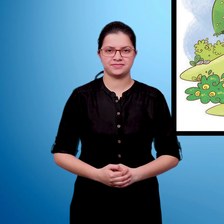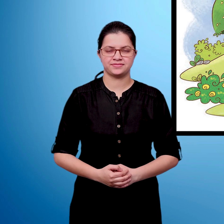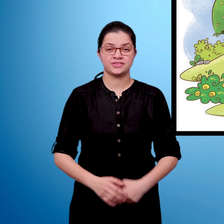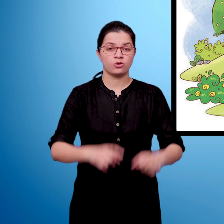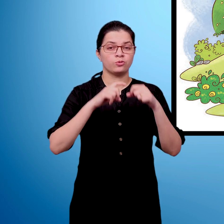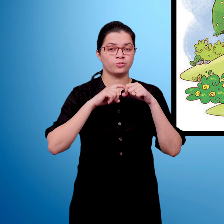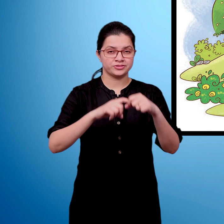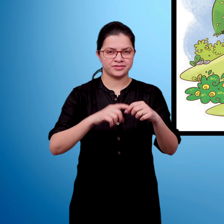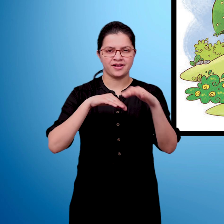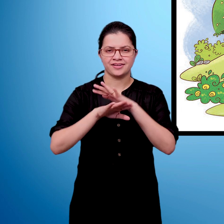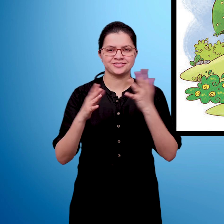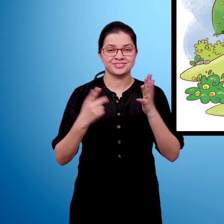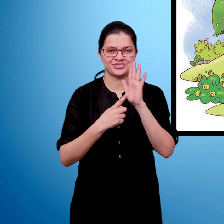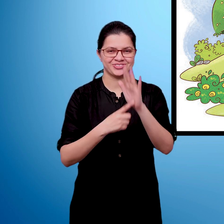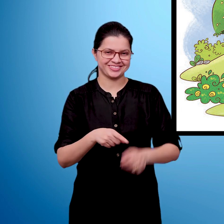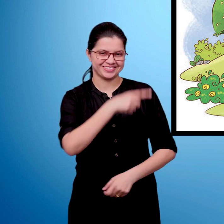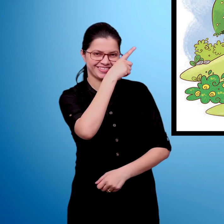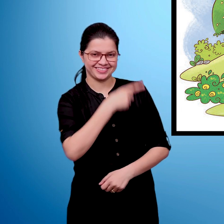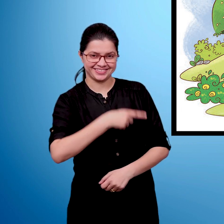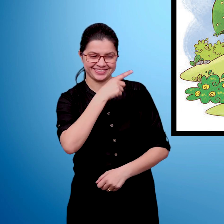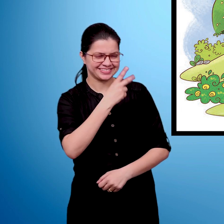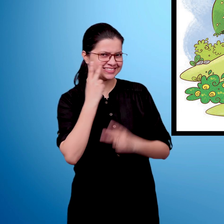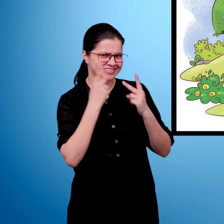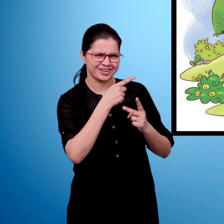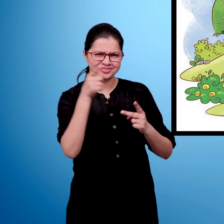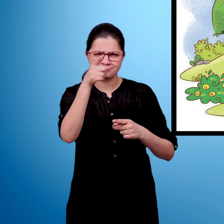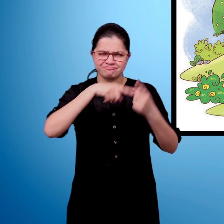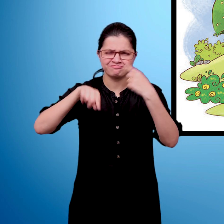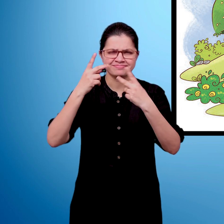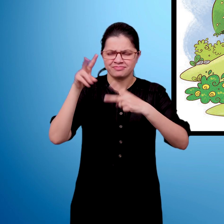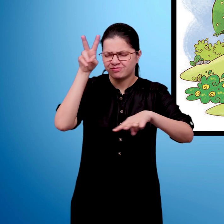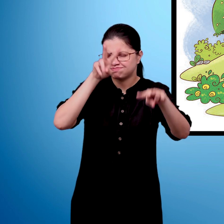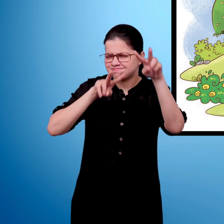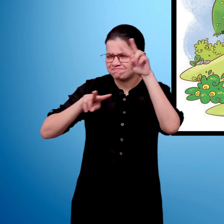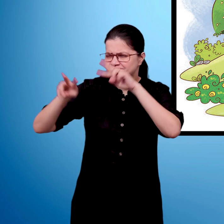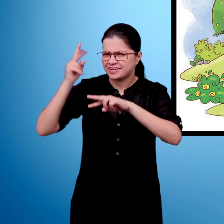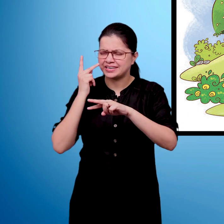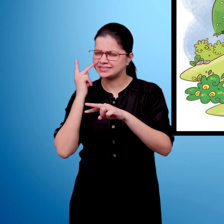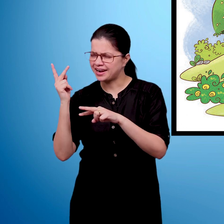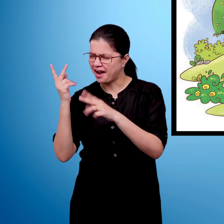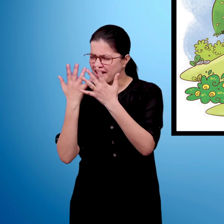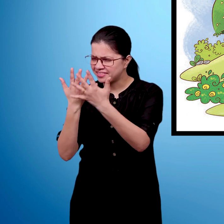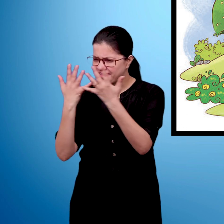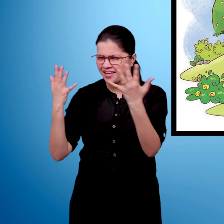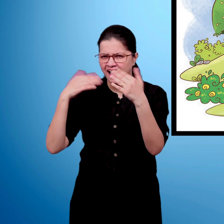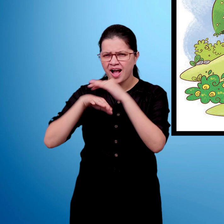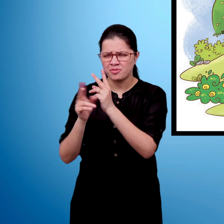A. Write R for rolling objects and S for sliding objects in the circles